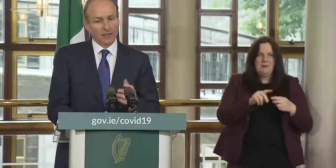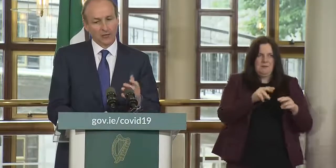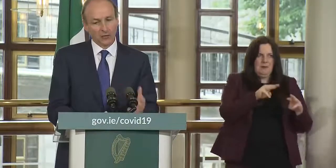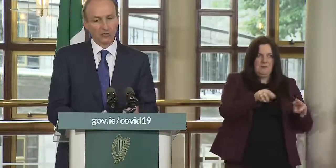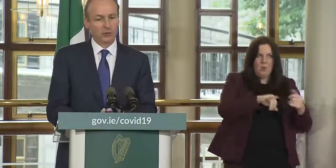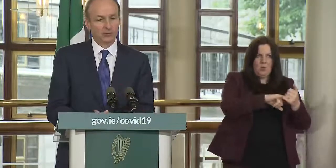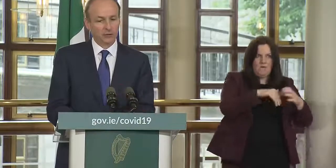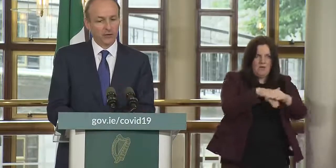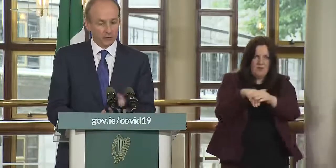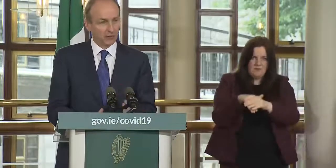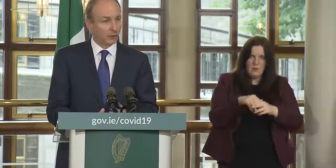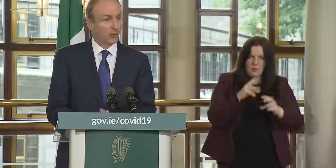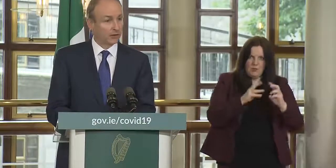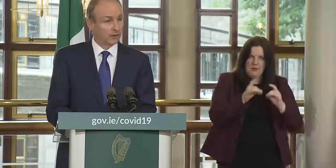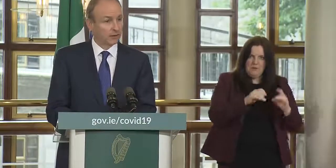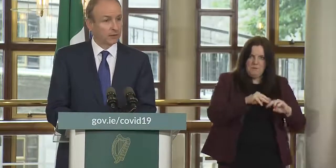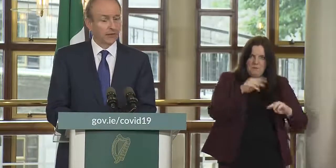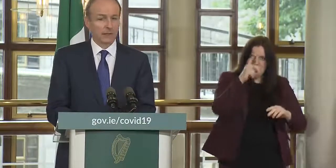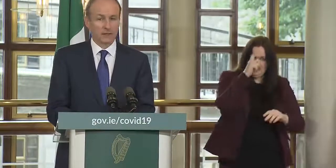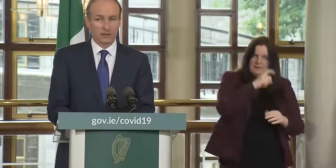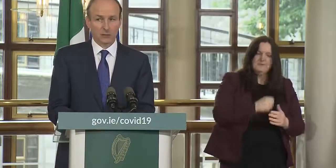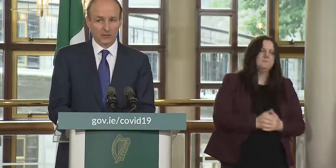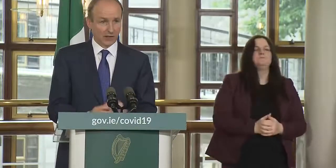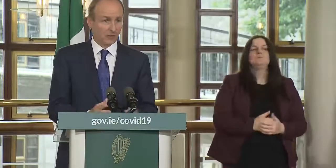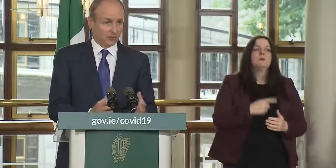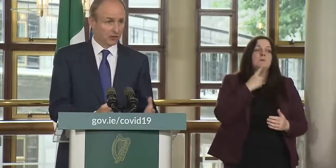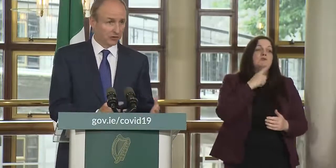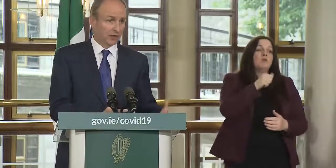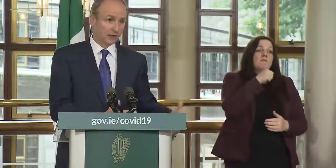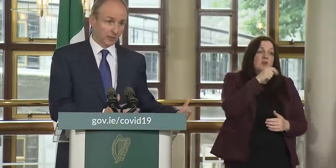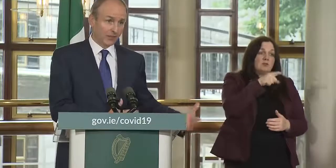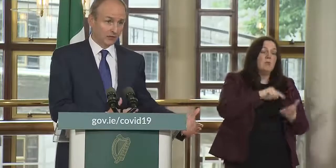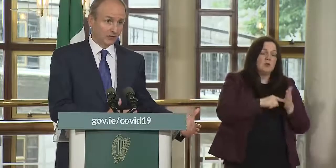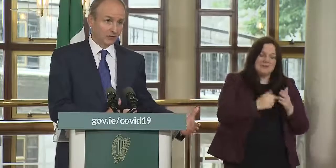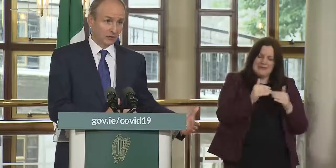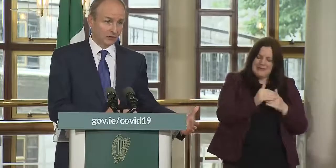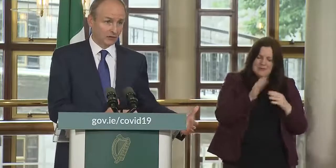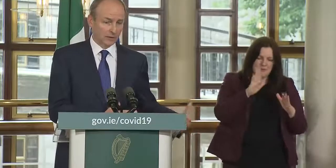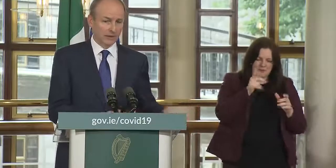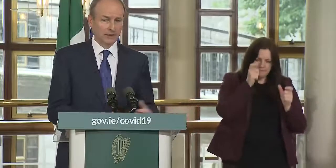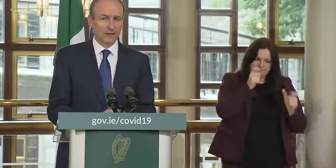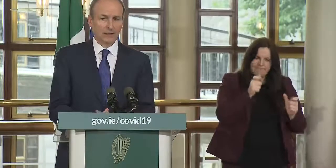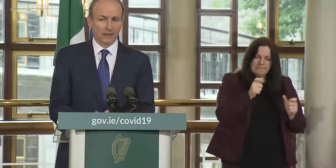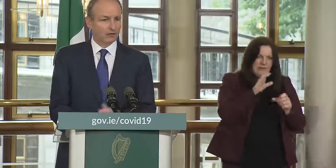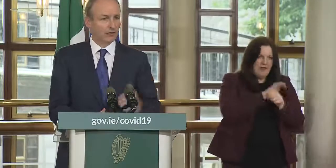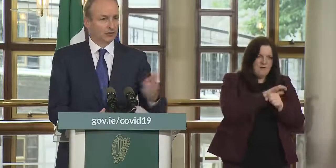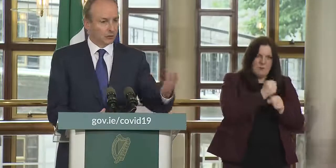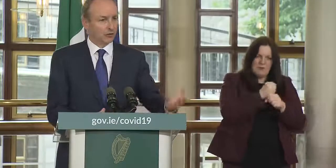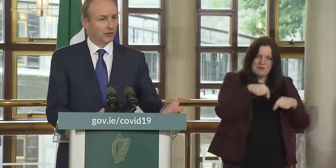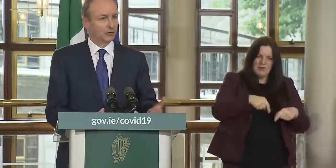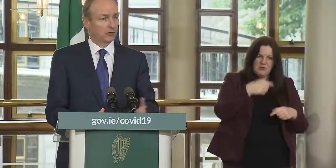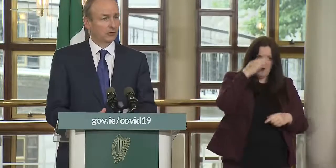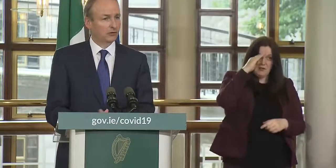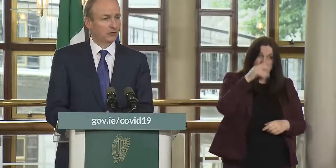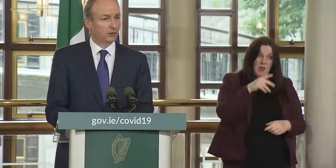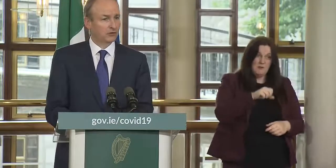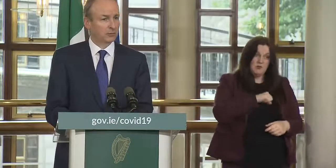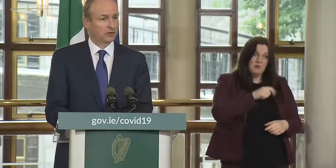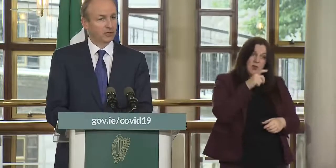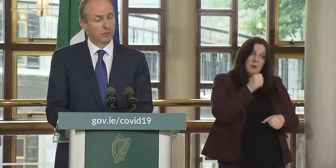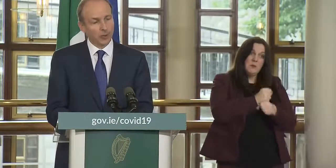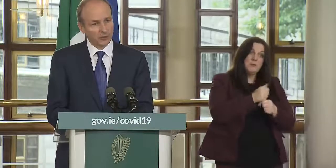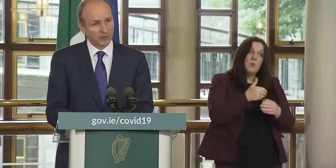on the first point you've made it's fair point uh that we have to keep a vigilant eye on the domestic situation as well i take it you're referring to the